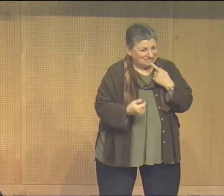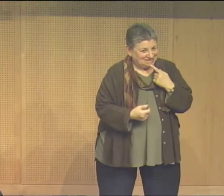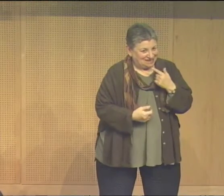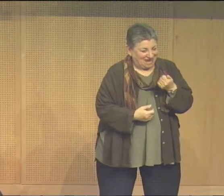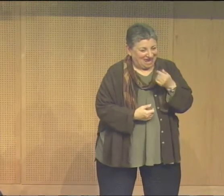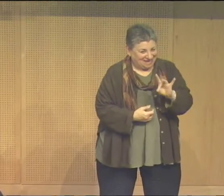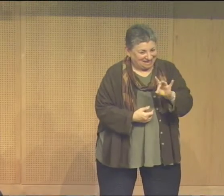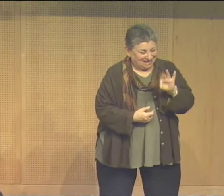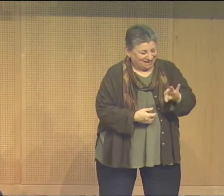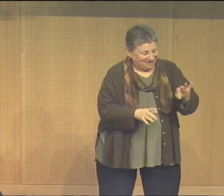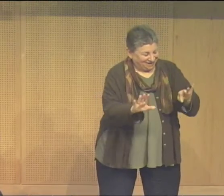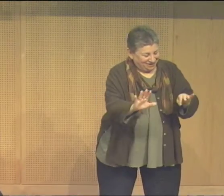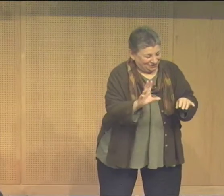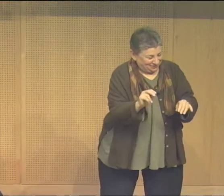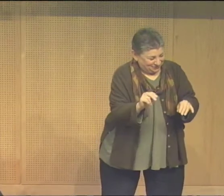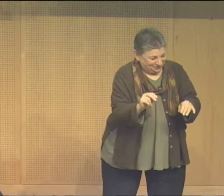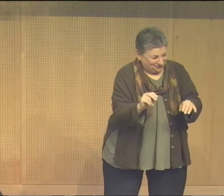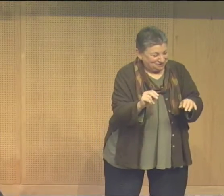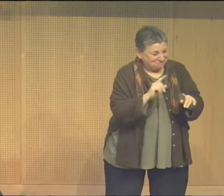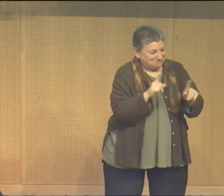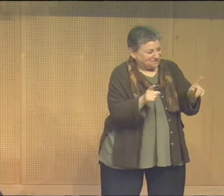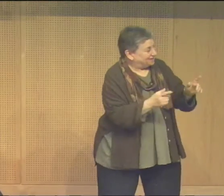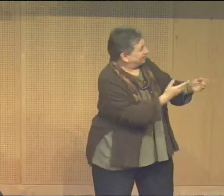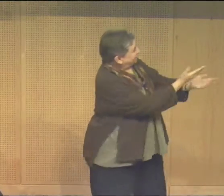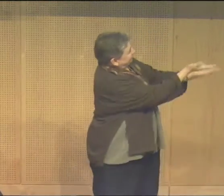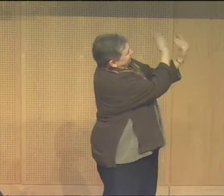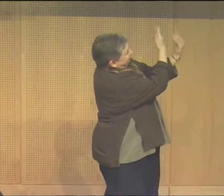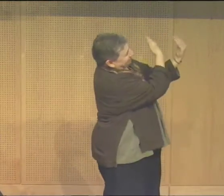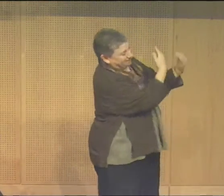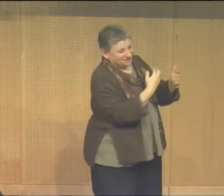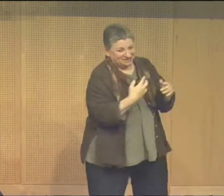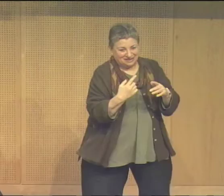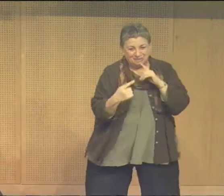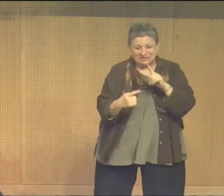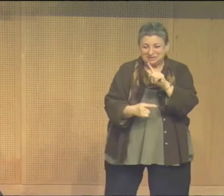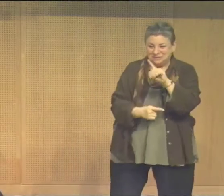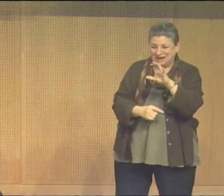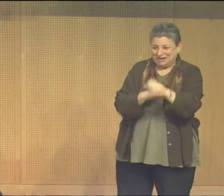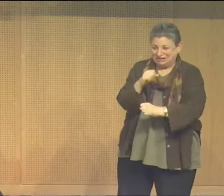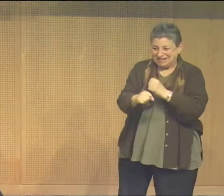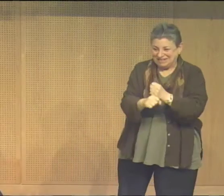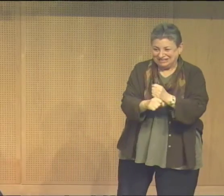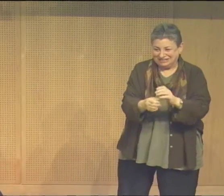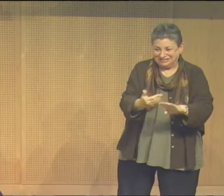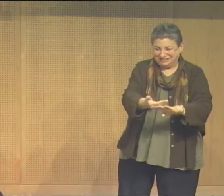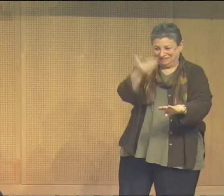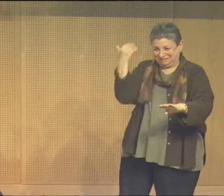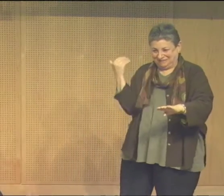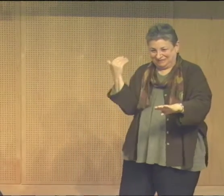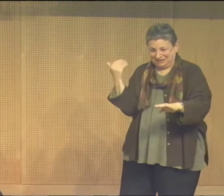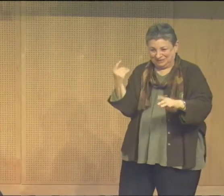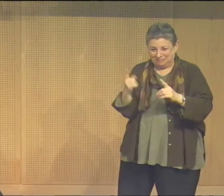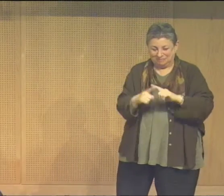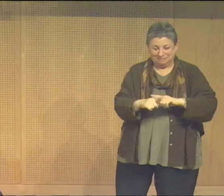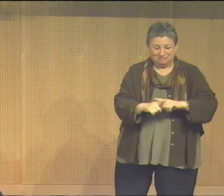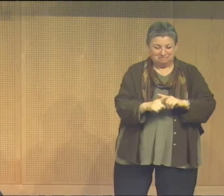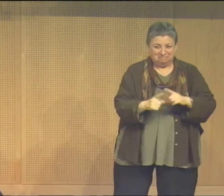I almost said 1899 but no that would have been a great mistake that would have been a hundred years previous